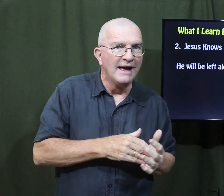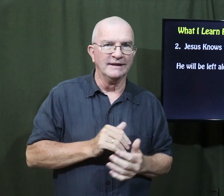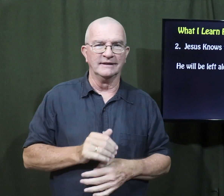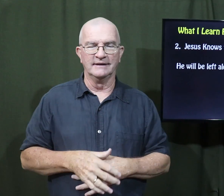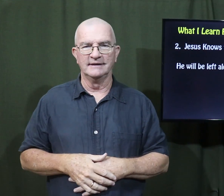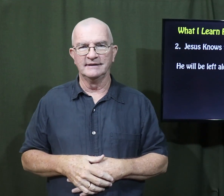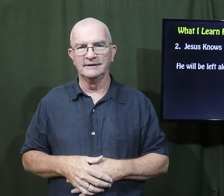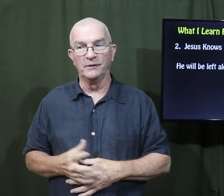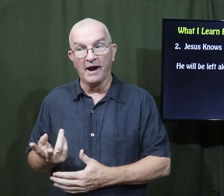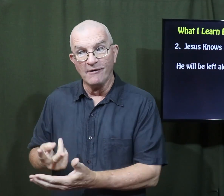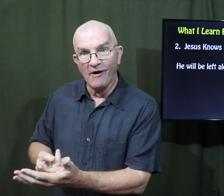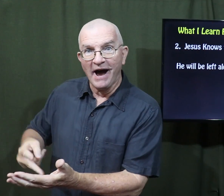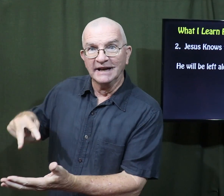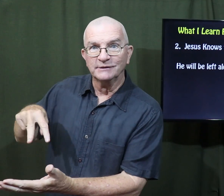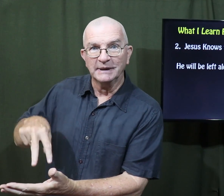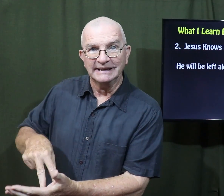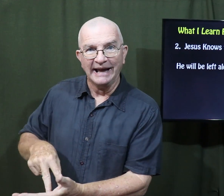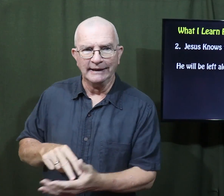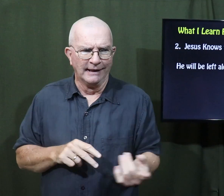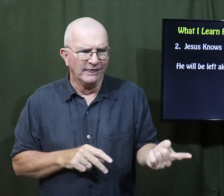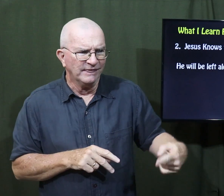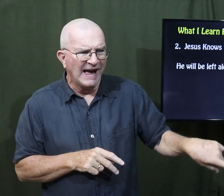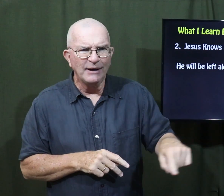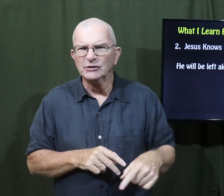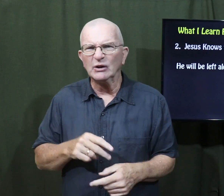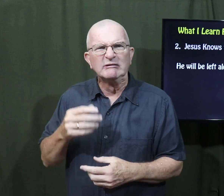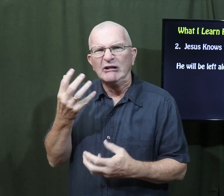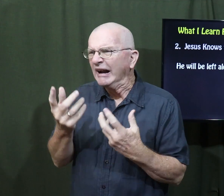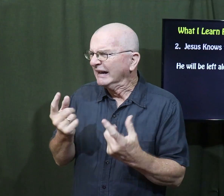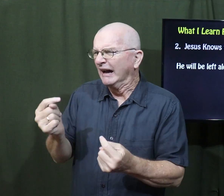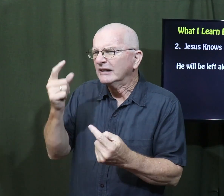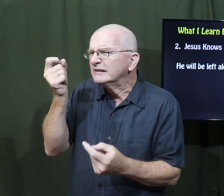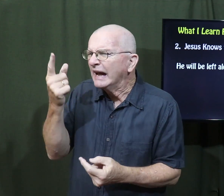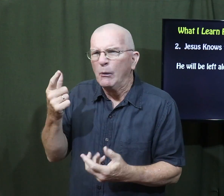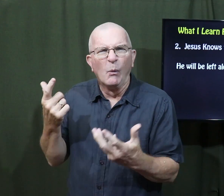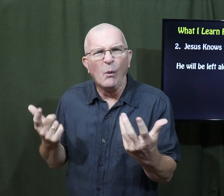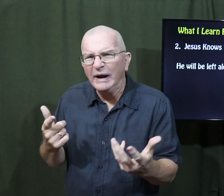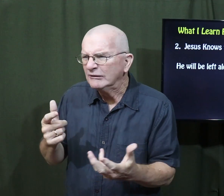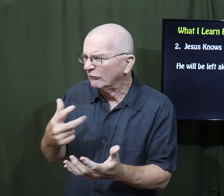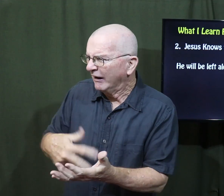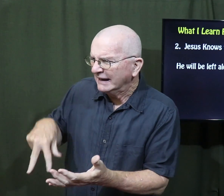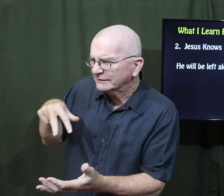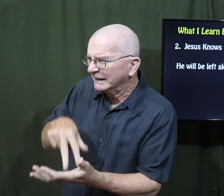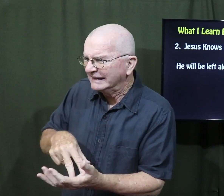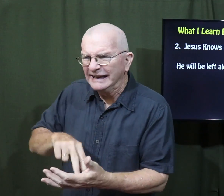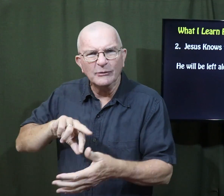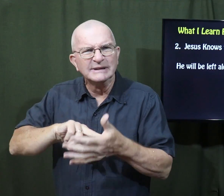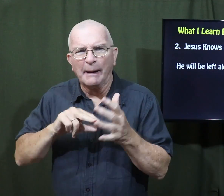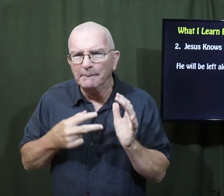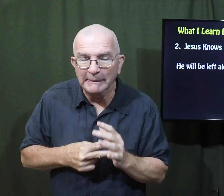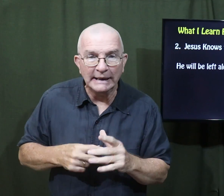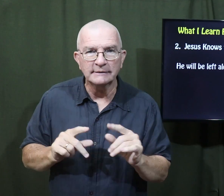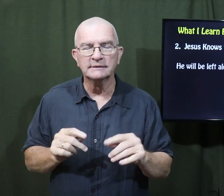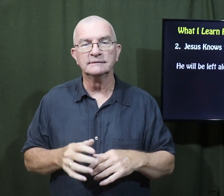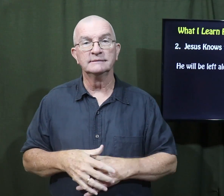I'll see you again, he tells them, after the resurrection. And they weren't sure what he meant by resurrection.